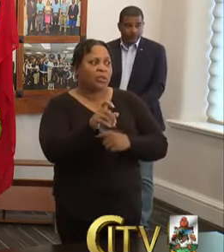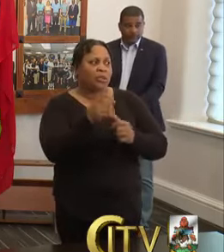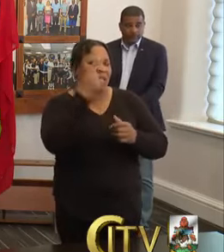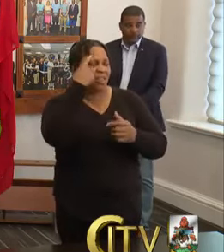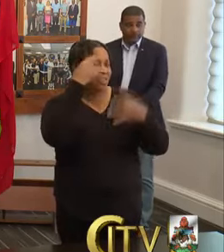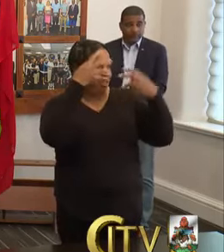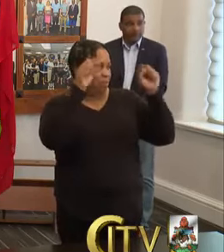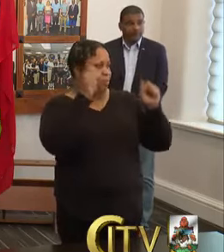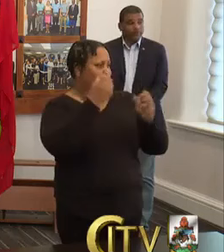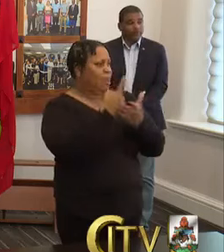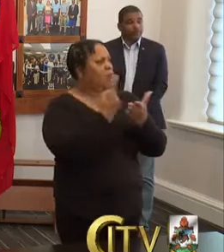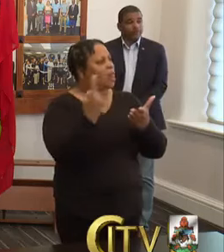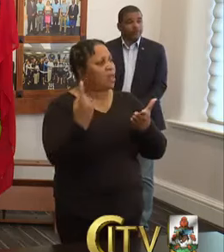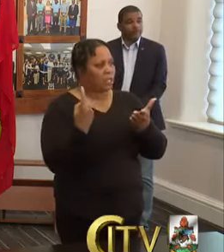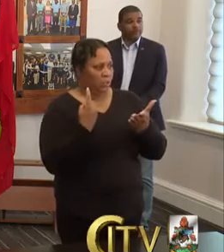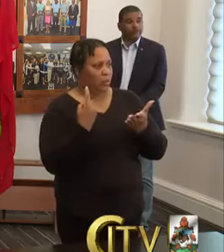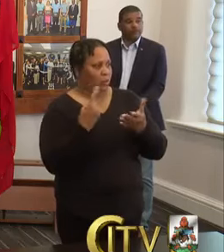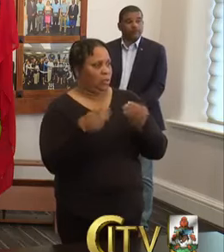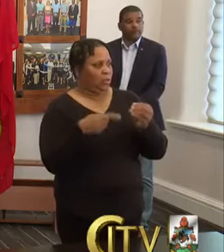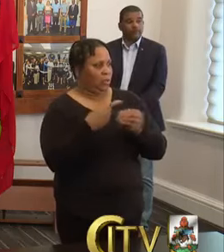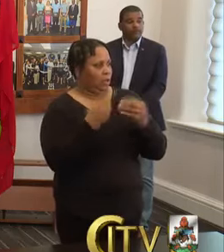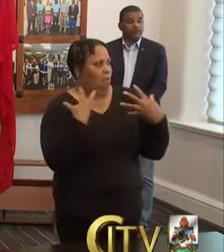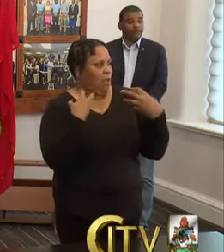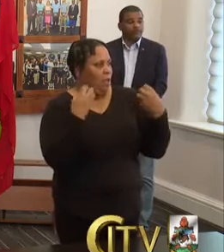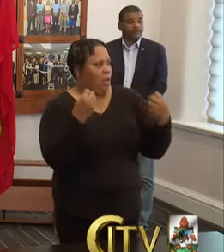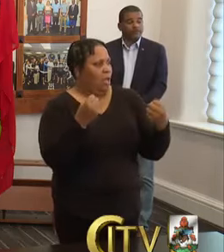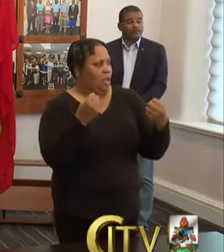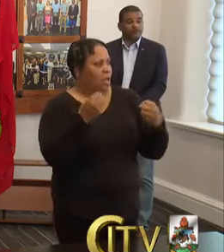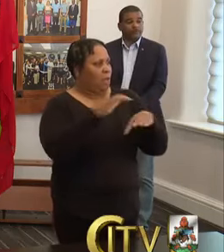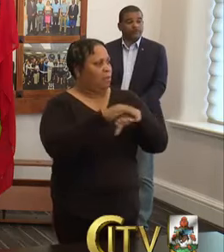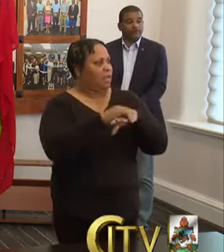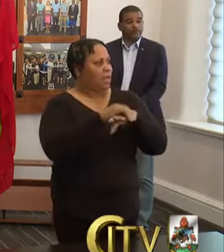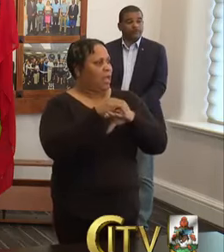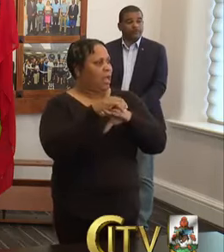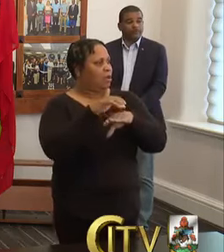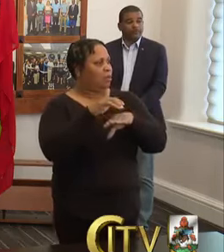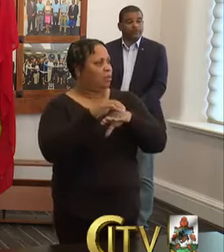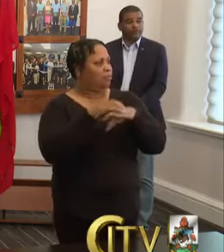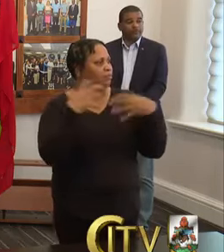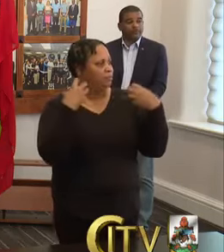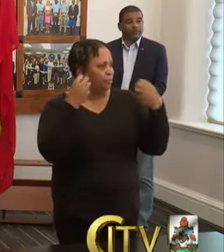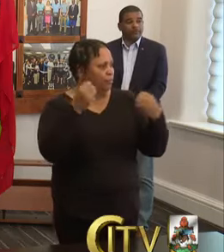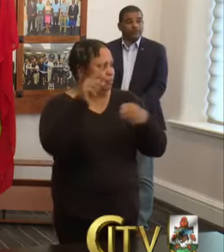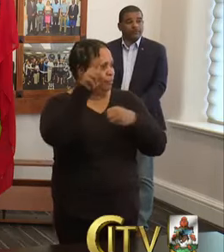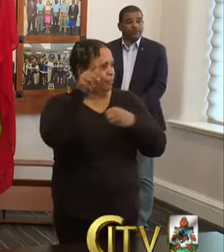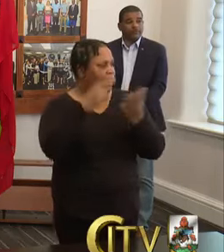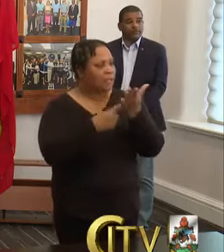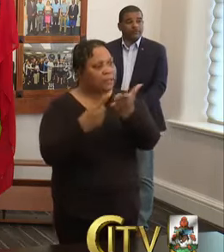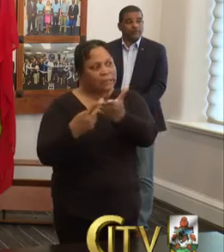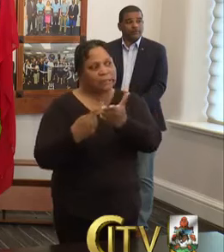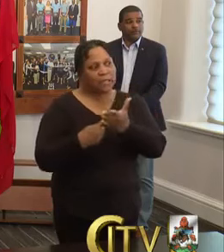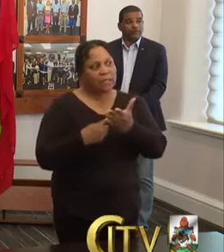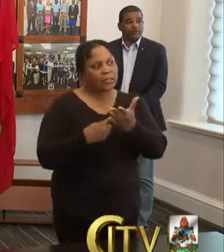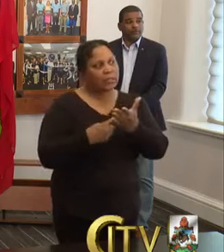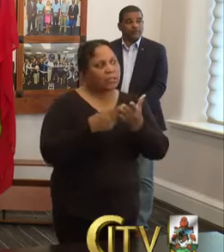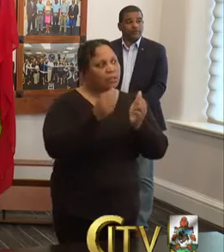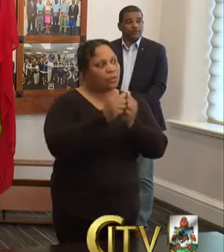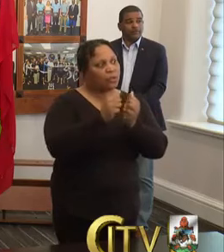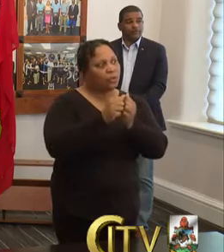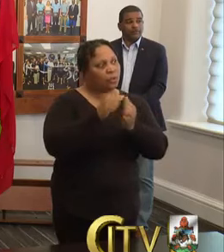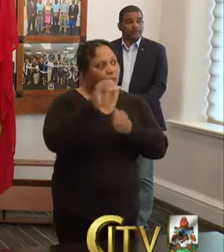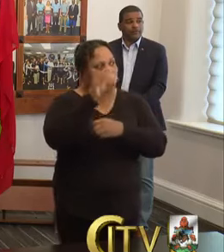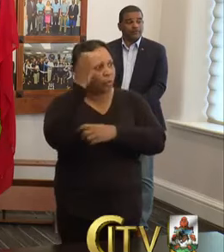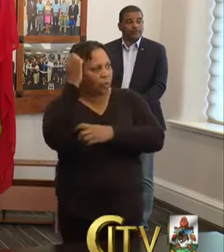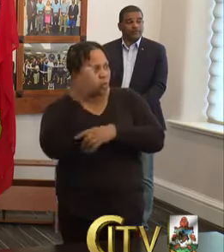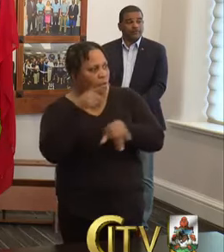Premier mentioned last week about Public Health England and the extent to which they had, I guess, had discussions with yourselves. I think there have been